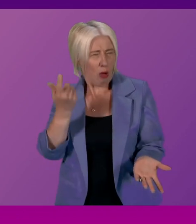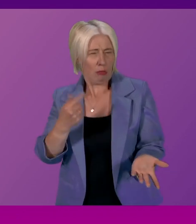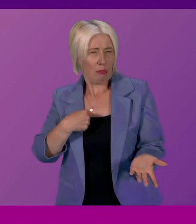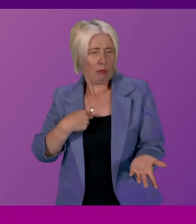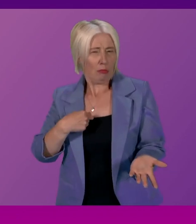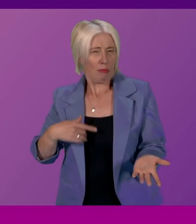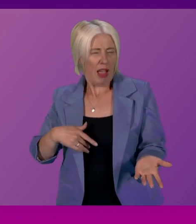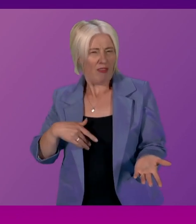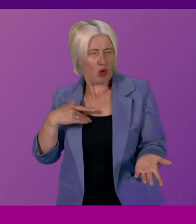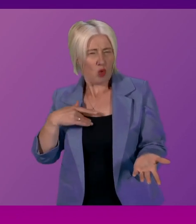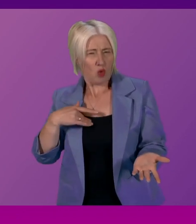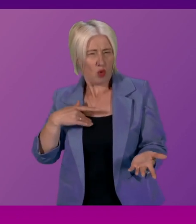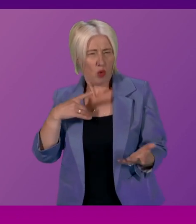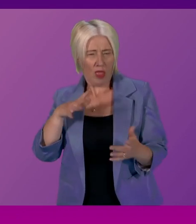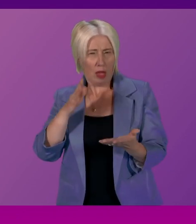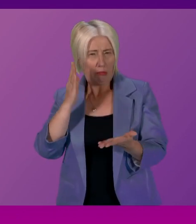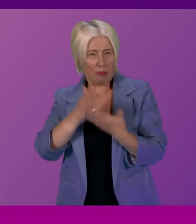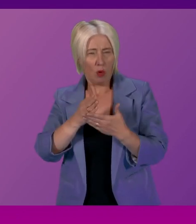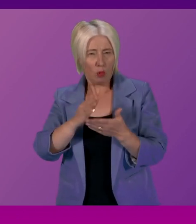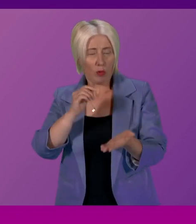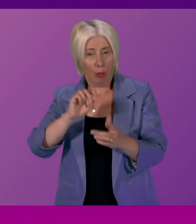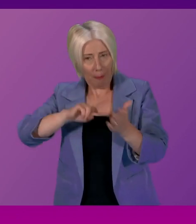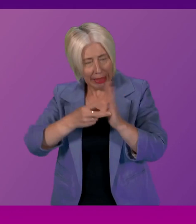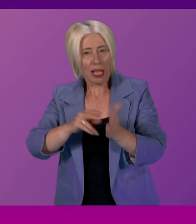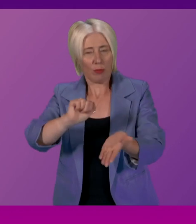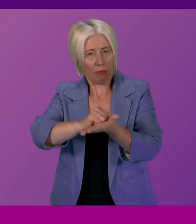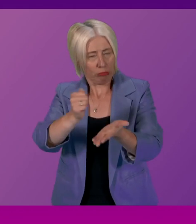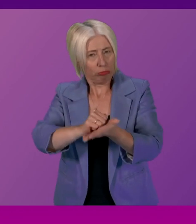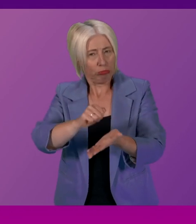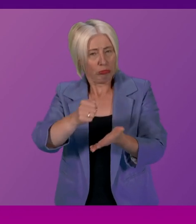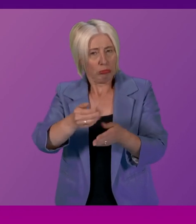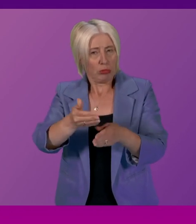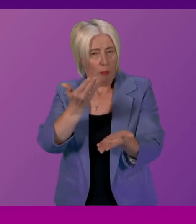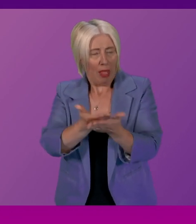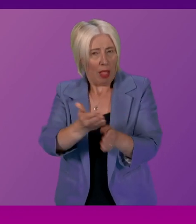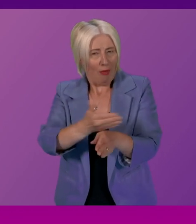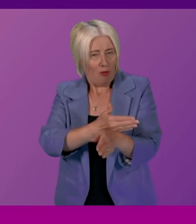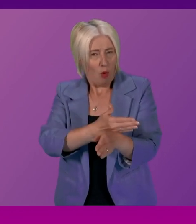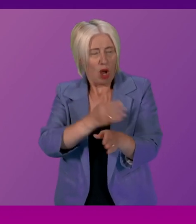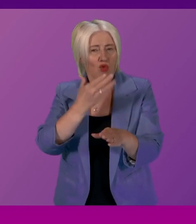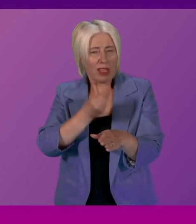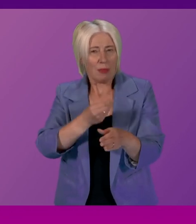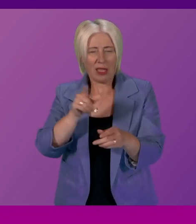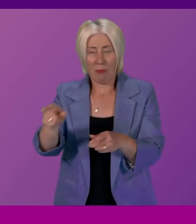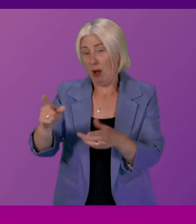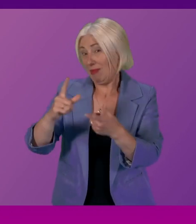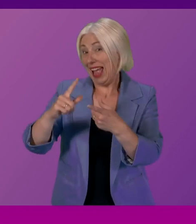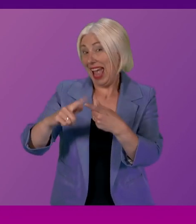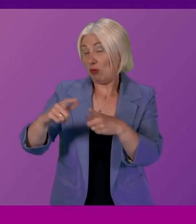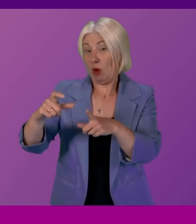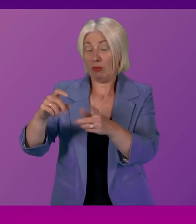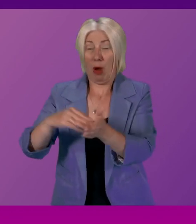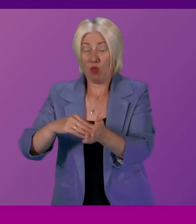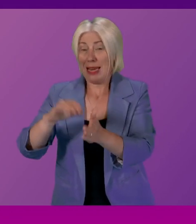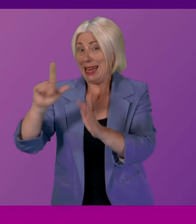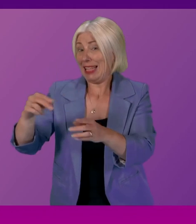my reading of the situation. I can see Edward Mountain has a different view of that. But, I mean, in all seriousness, we